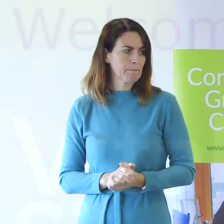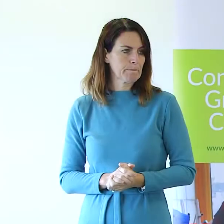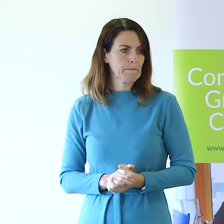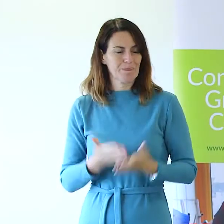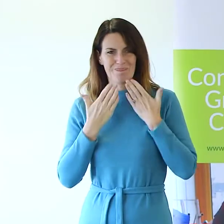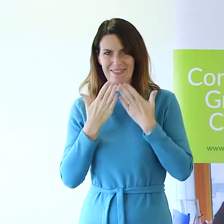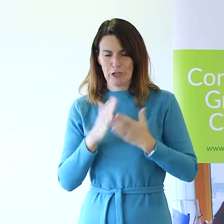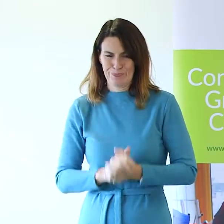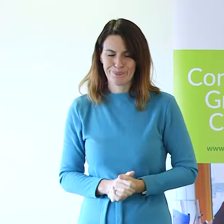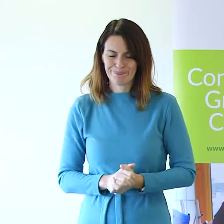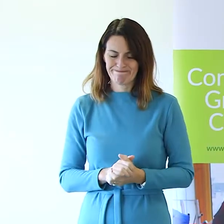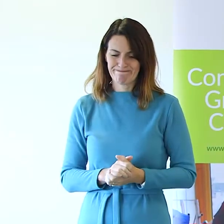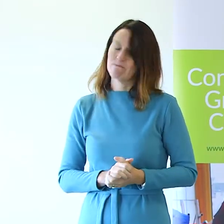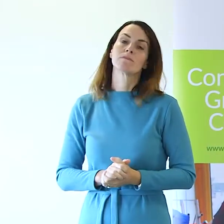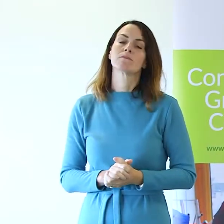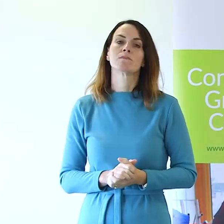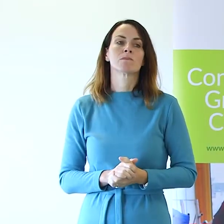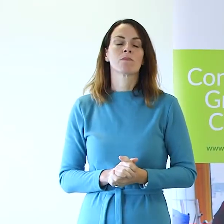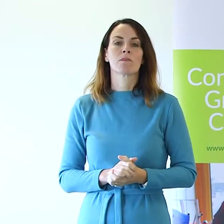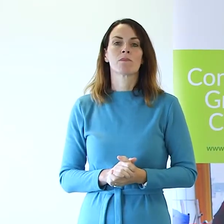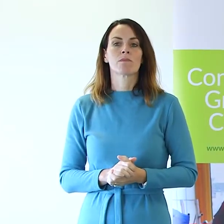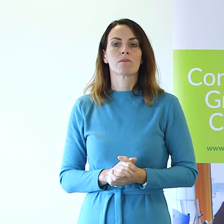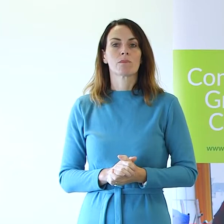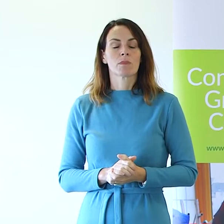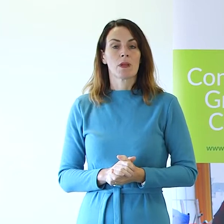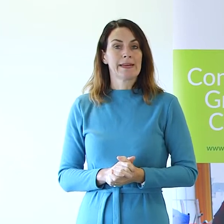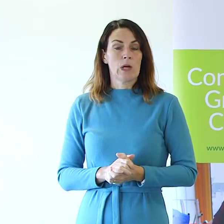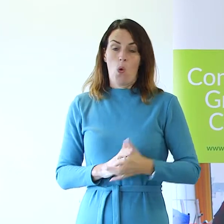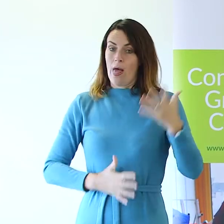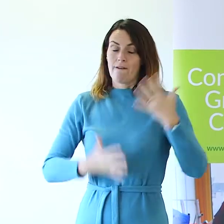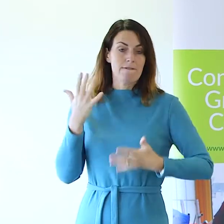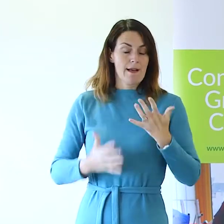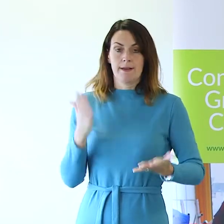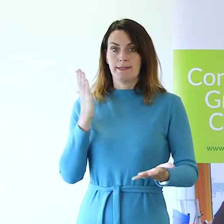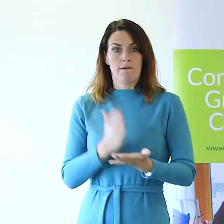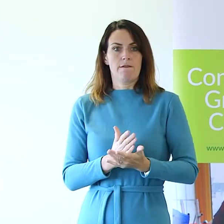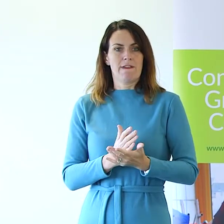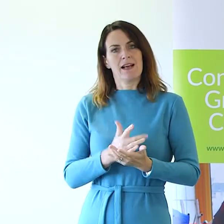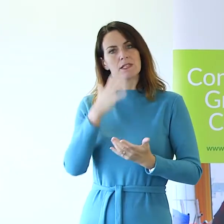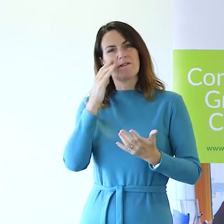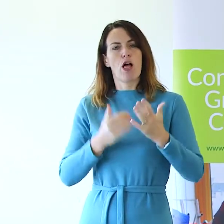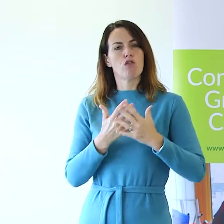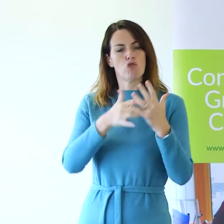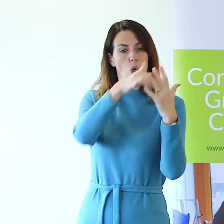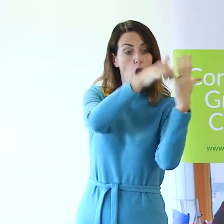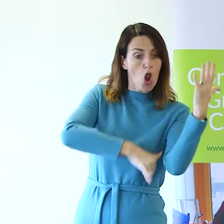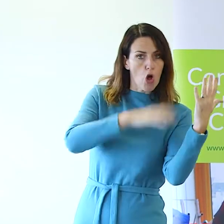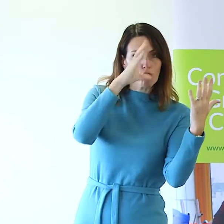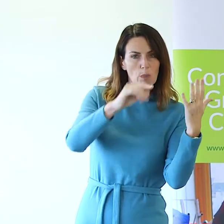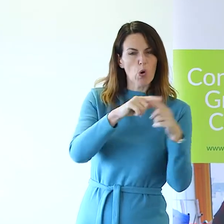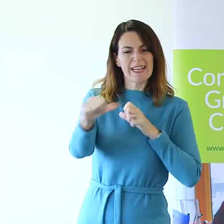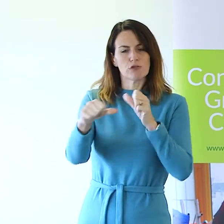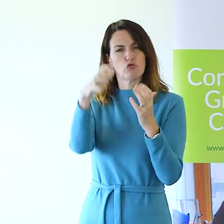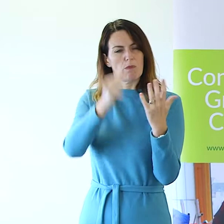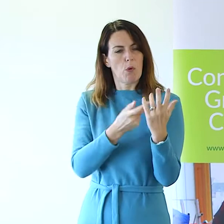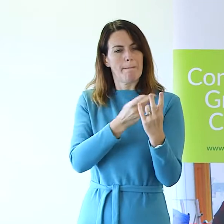Thank you, Michaela. So, as all of those figures and facts can be found on our long report and short report which will be available